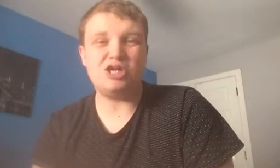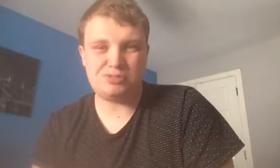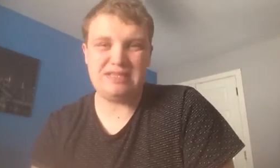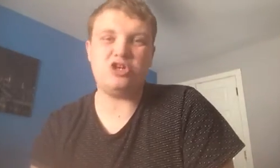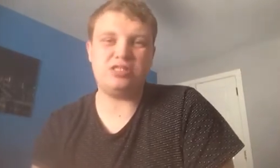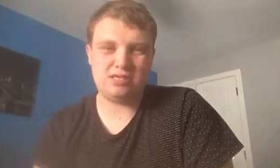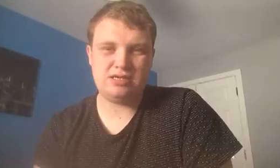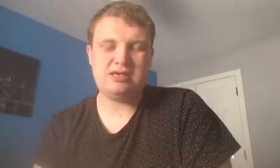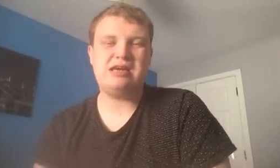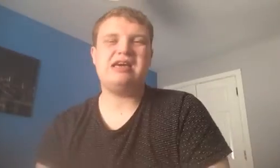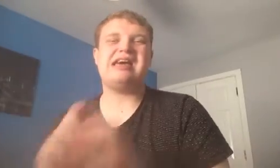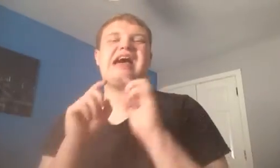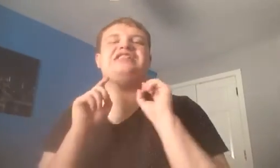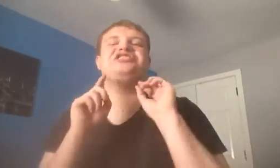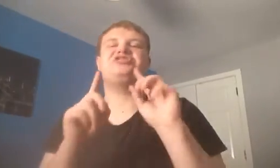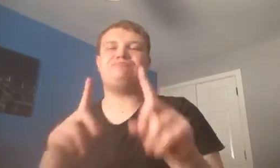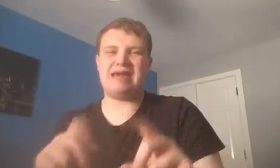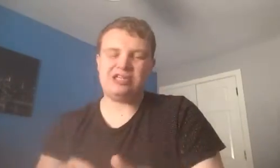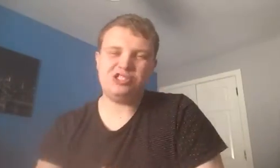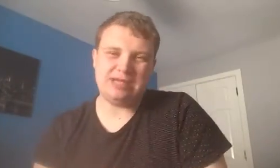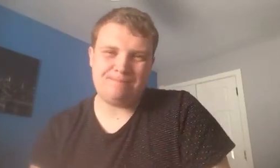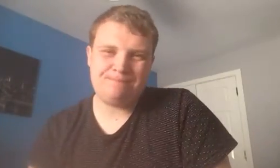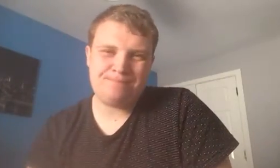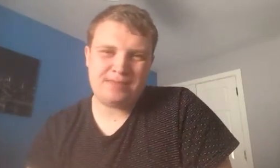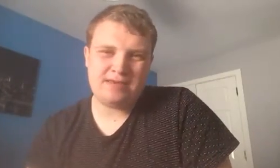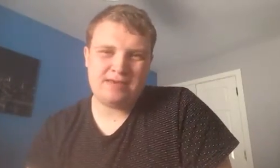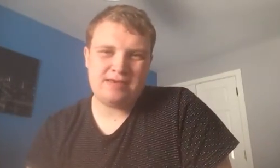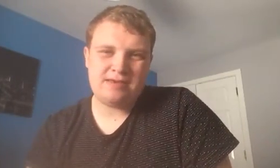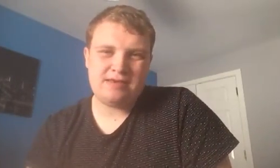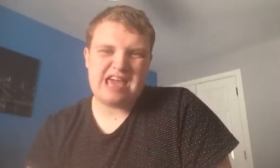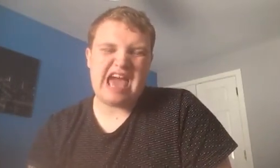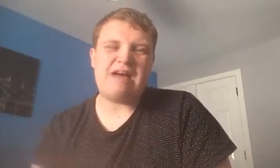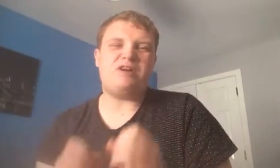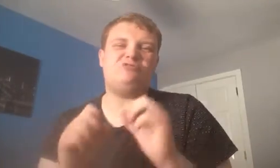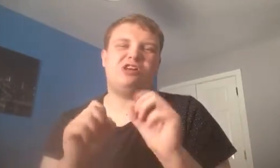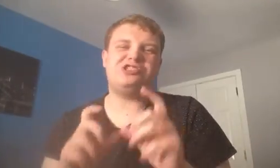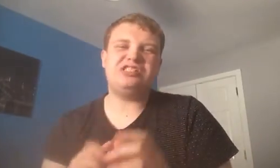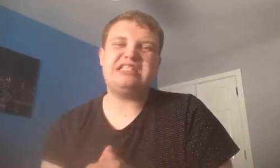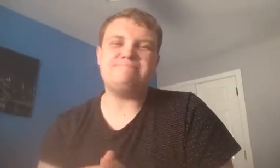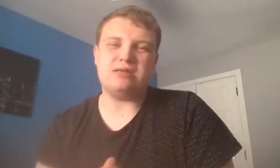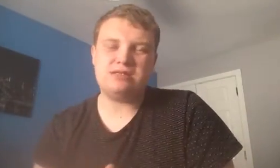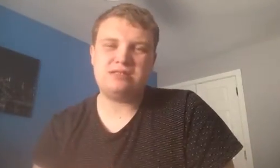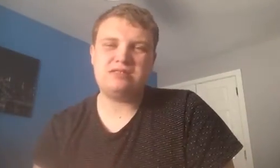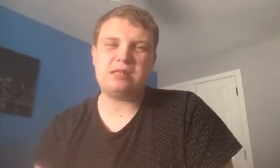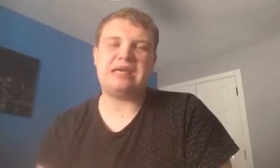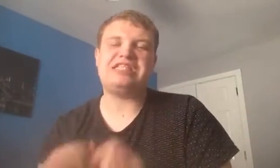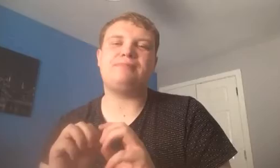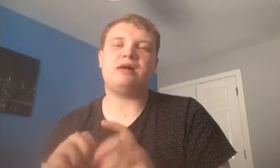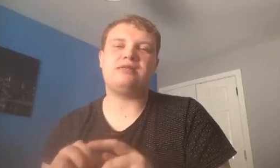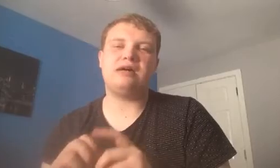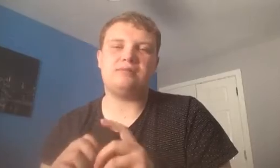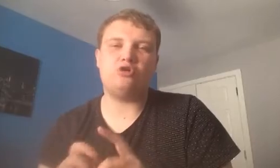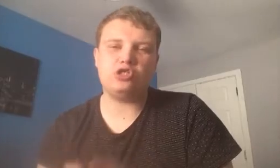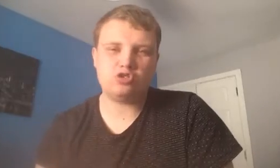he must be good, especially if a Russian team like Spartak Moscow